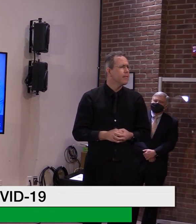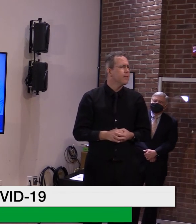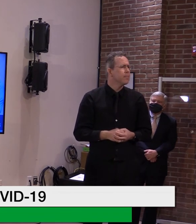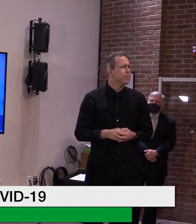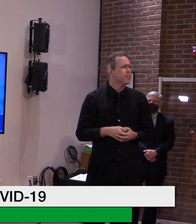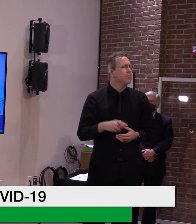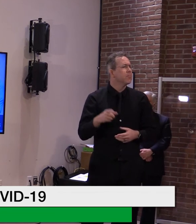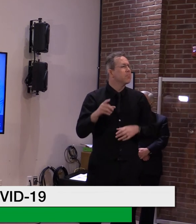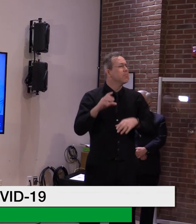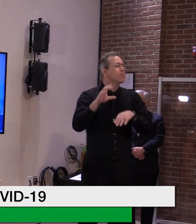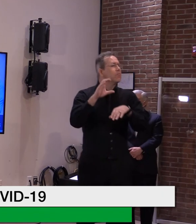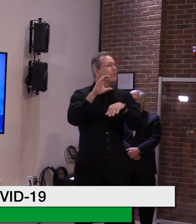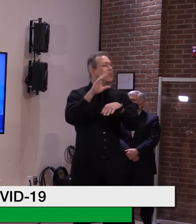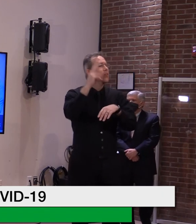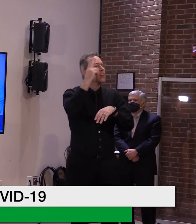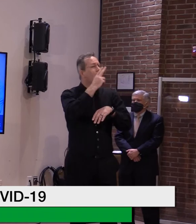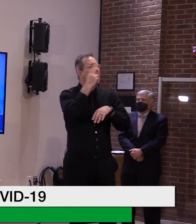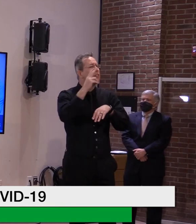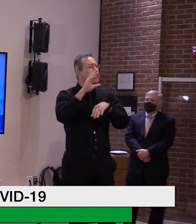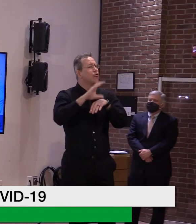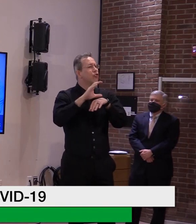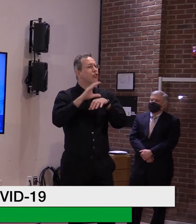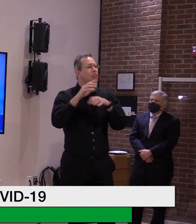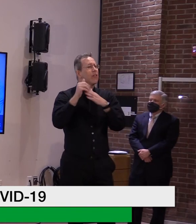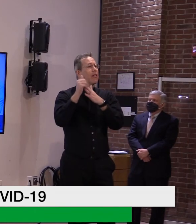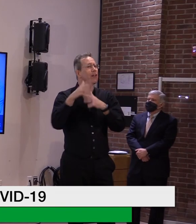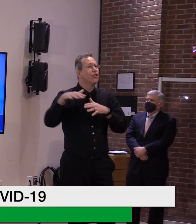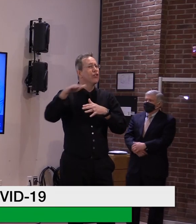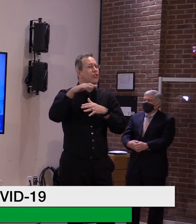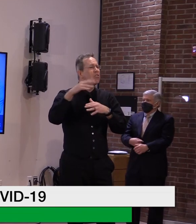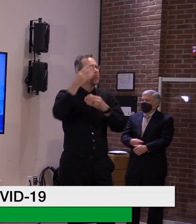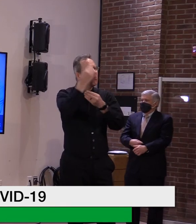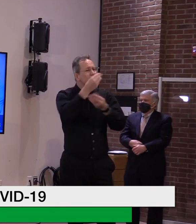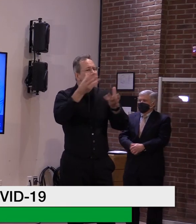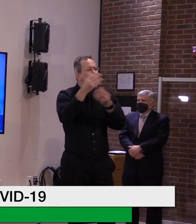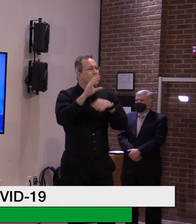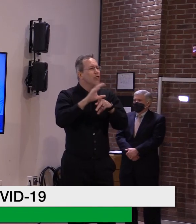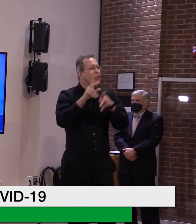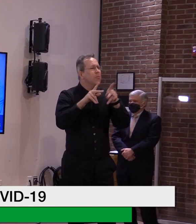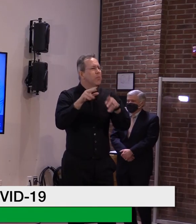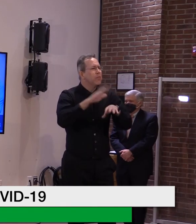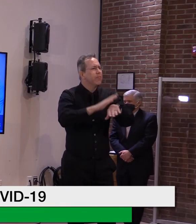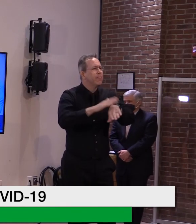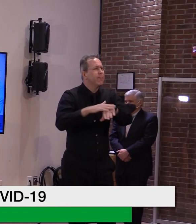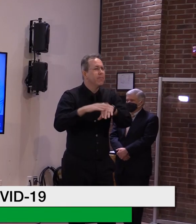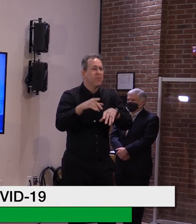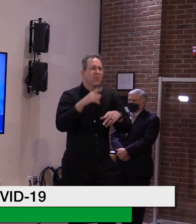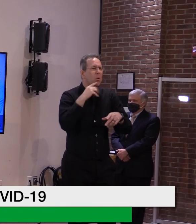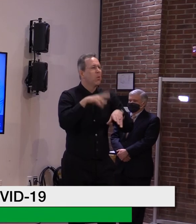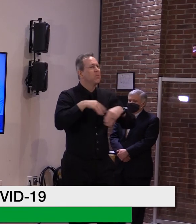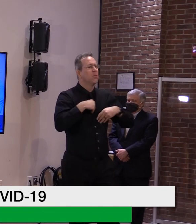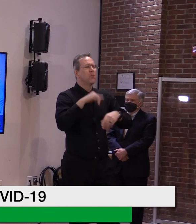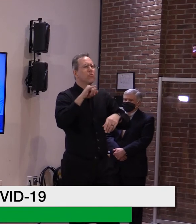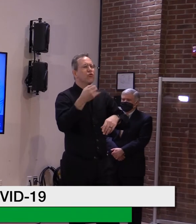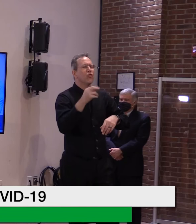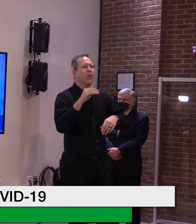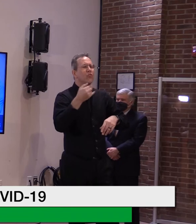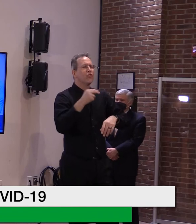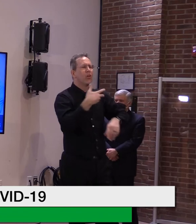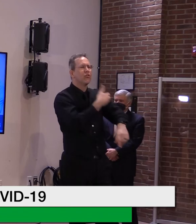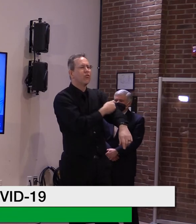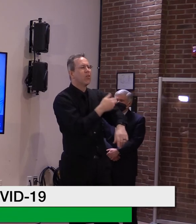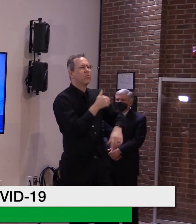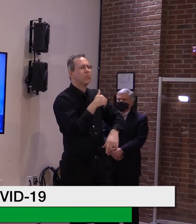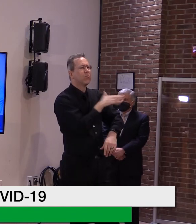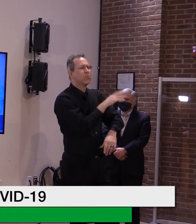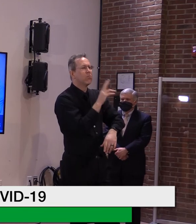testing and development involved stem cells from aborted fetuses. Is this true about the vaccine? Have you